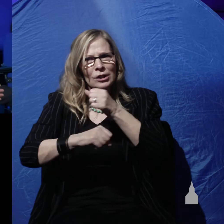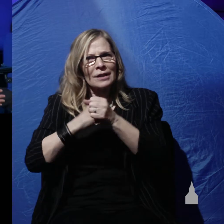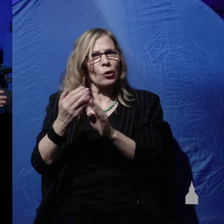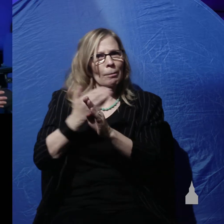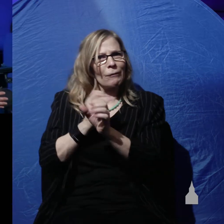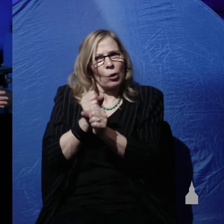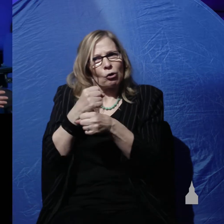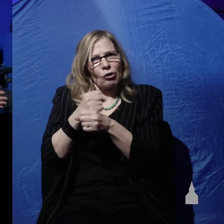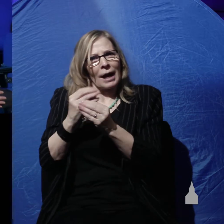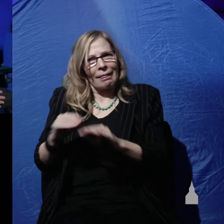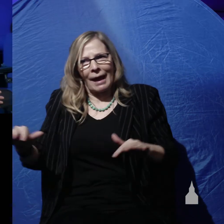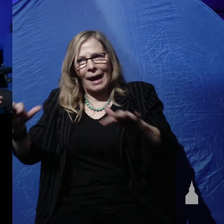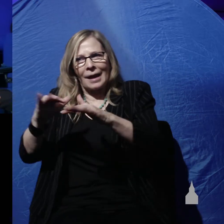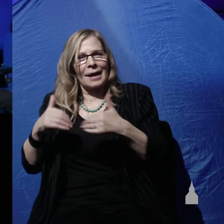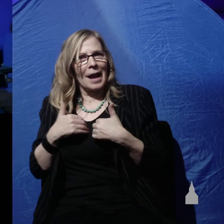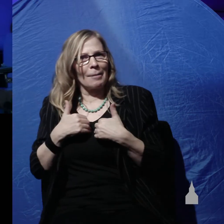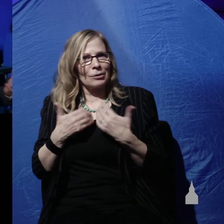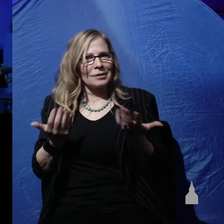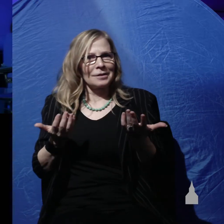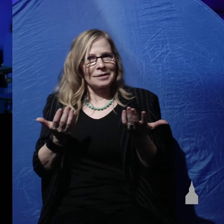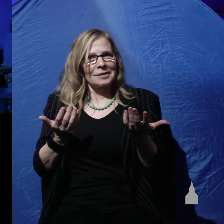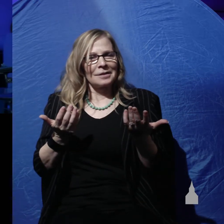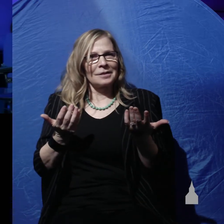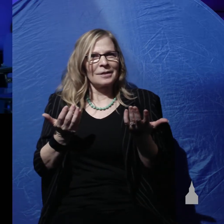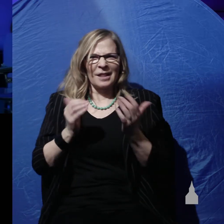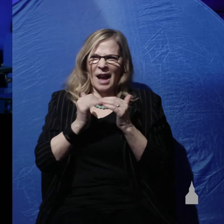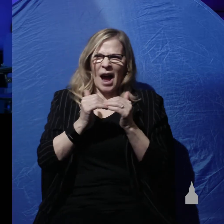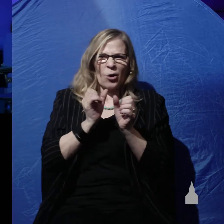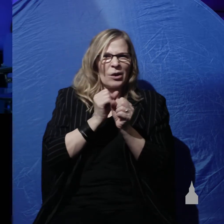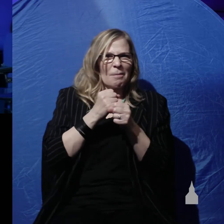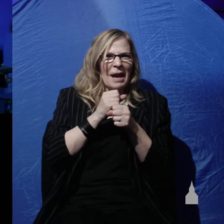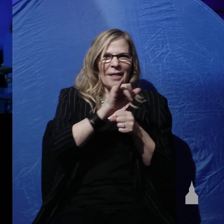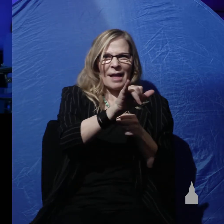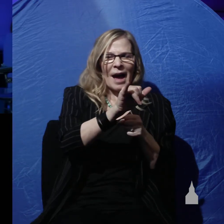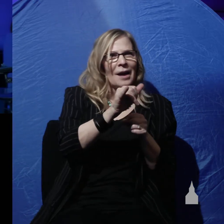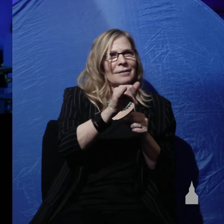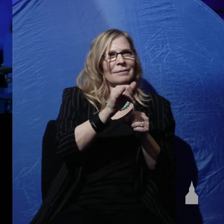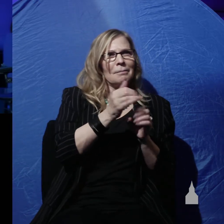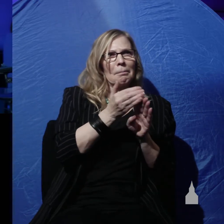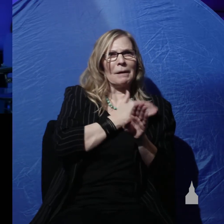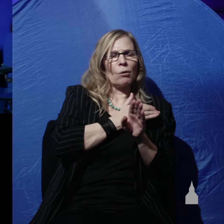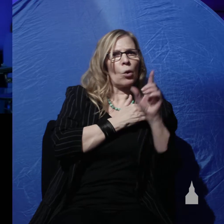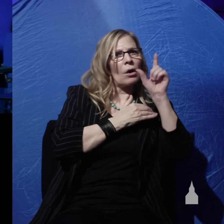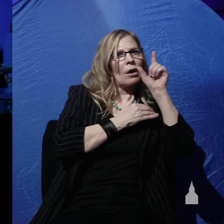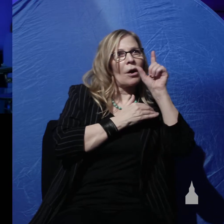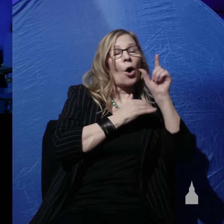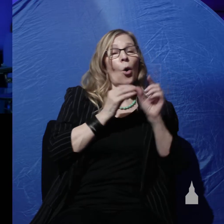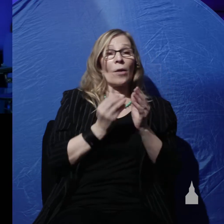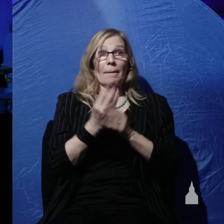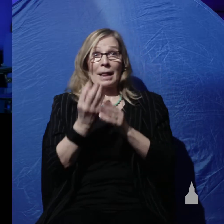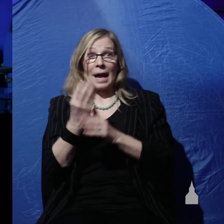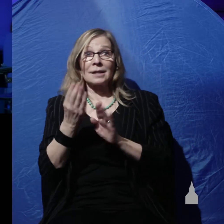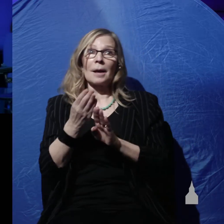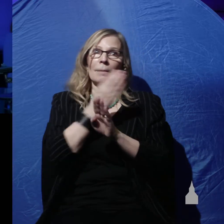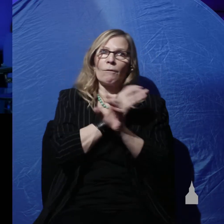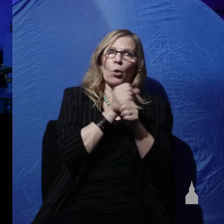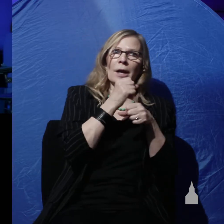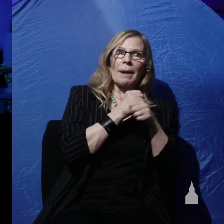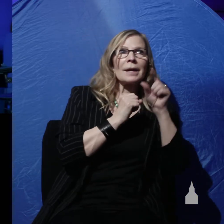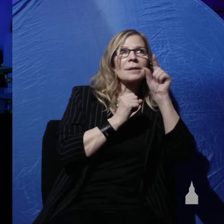create plants millions of years before he creates the flying creatures that pollinate the plants? What kind of